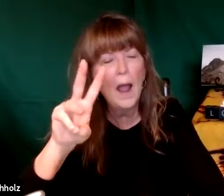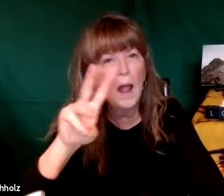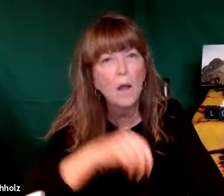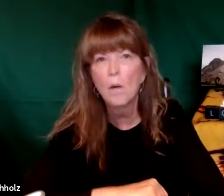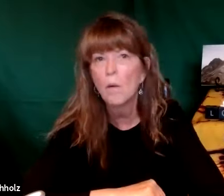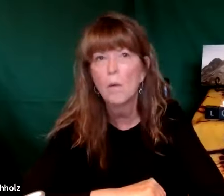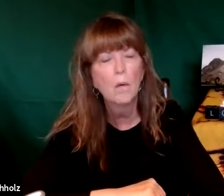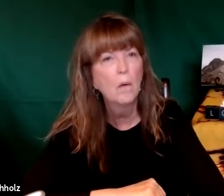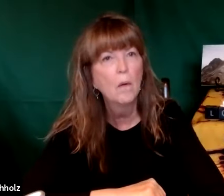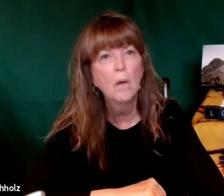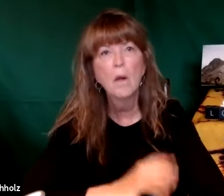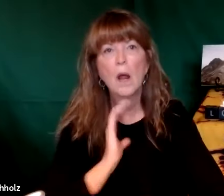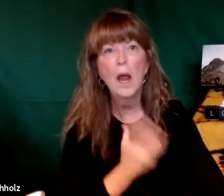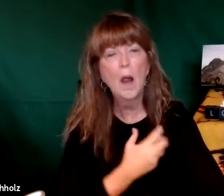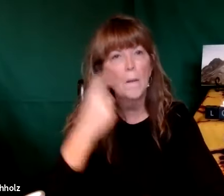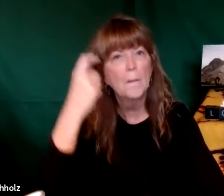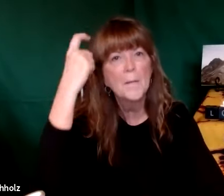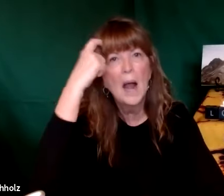so the point is pretty astounding